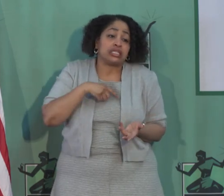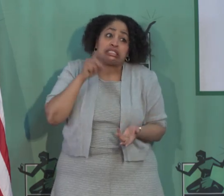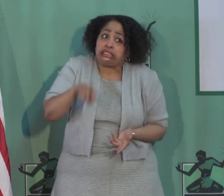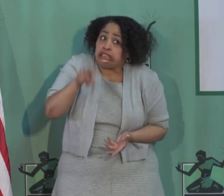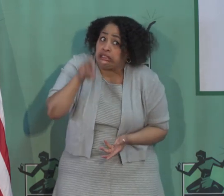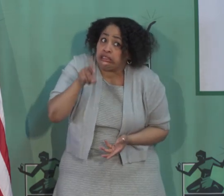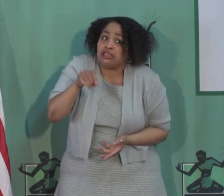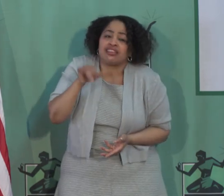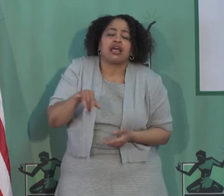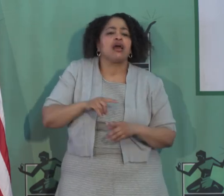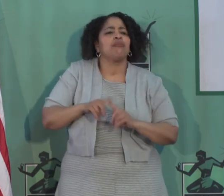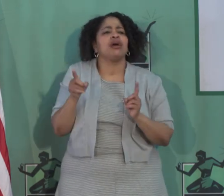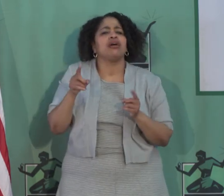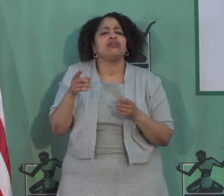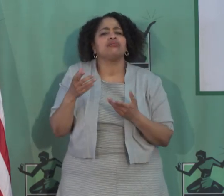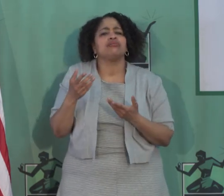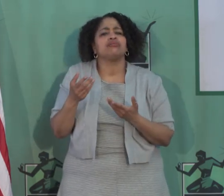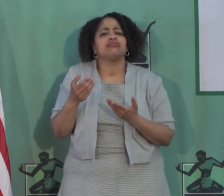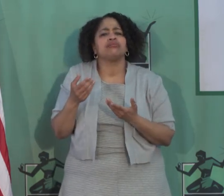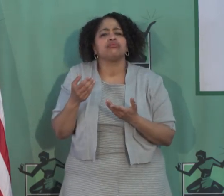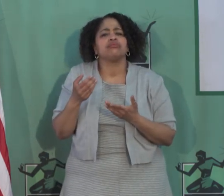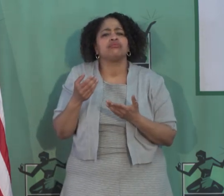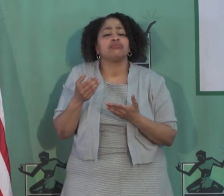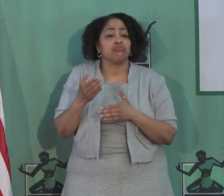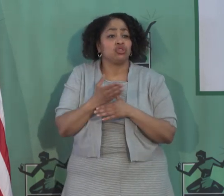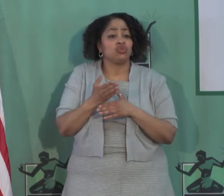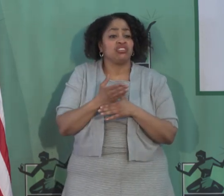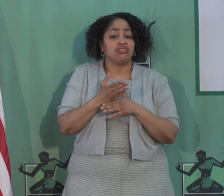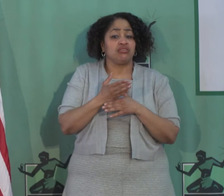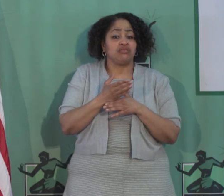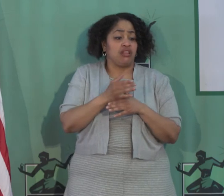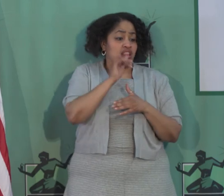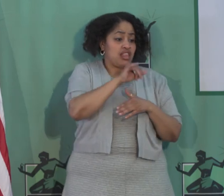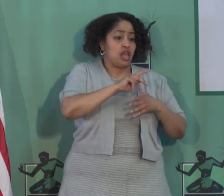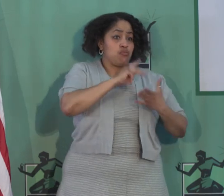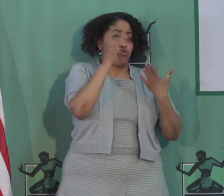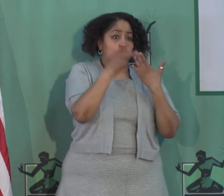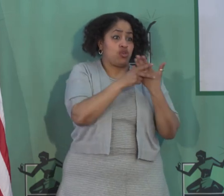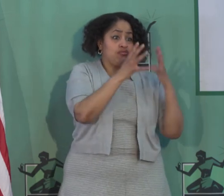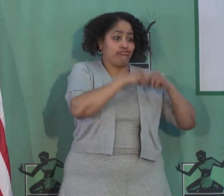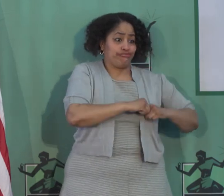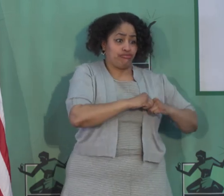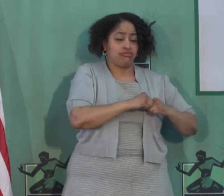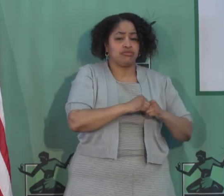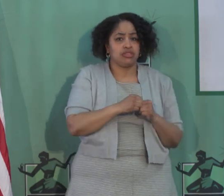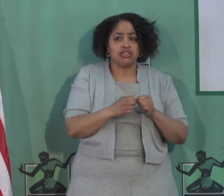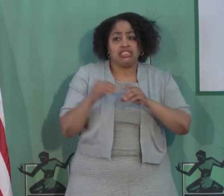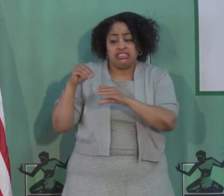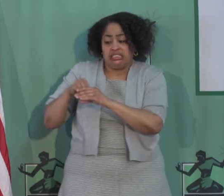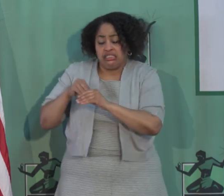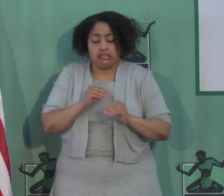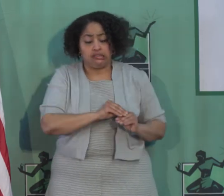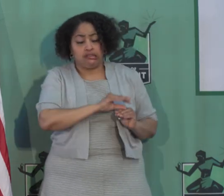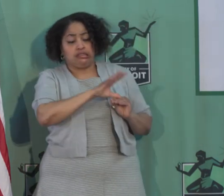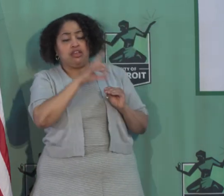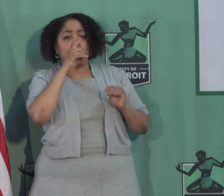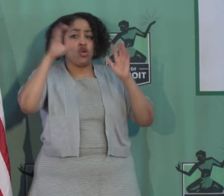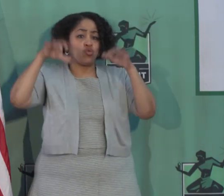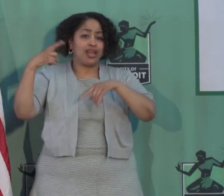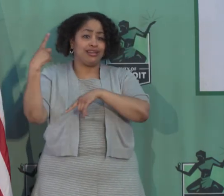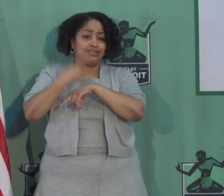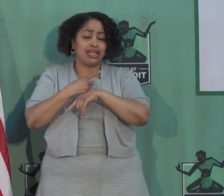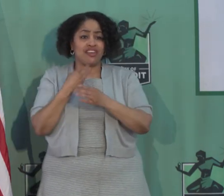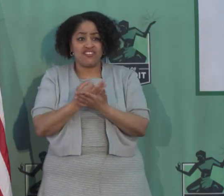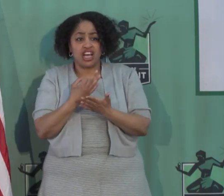need that. But between shutting down the demolition program, dealing with the rainy day fund, and then we're looking seriously,